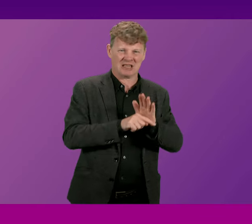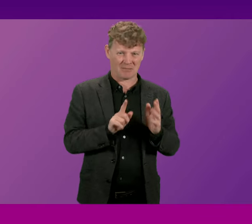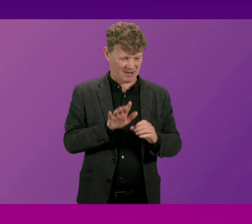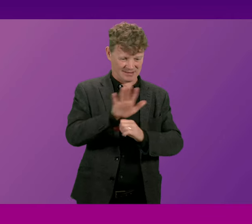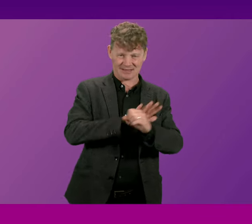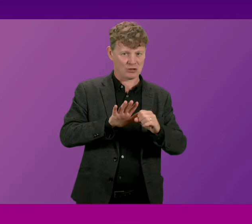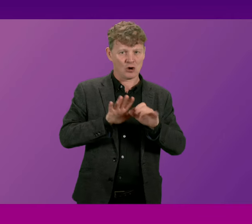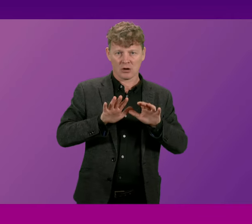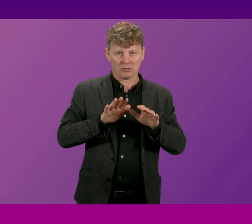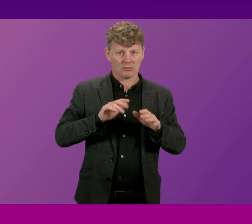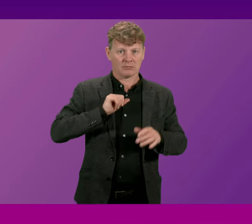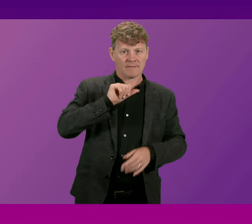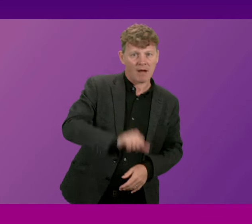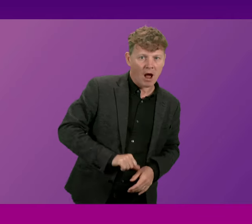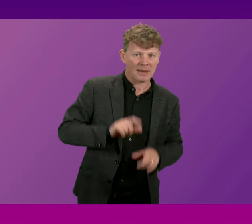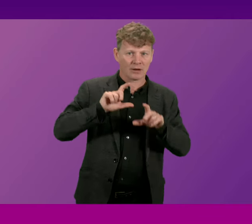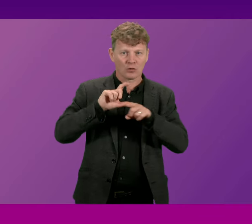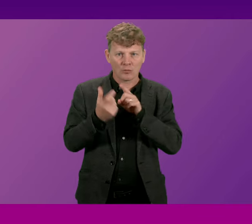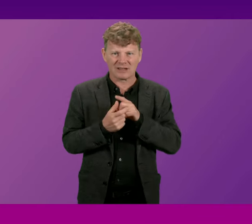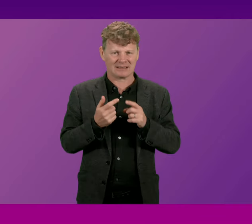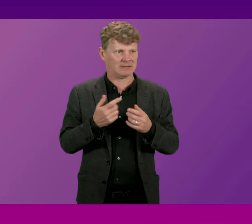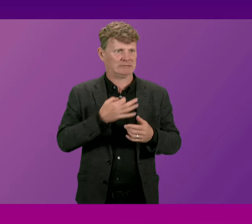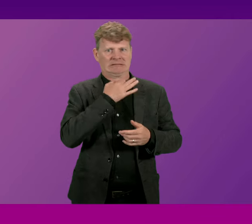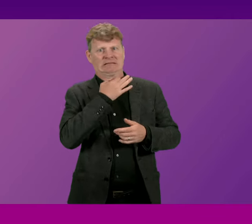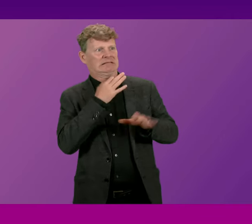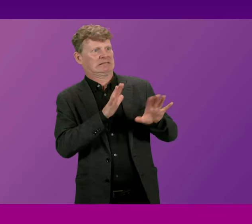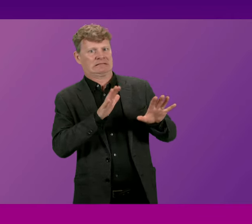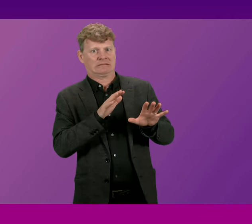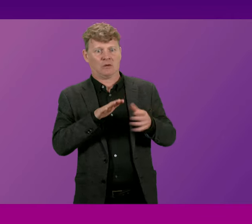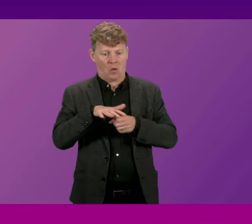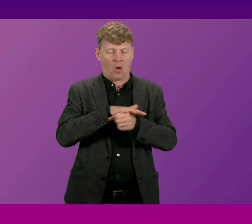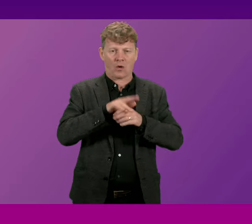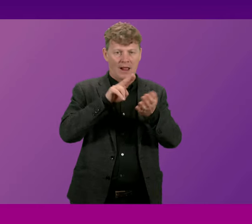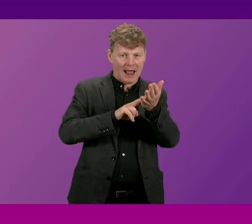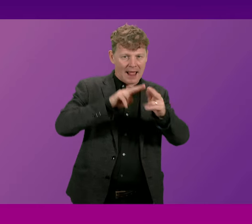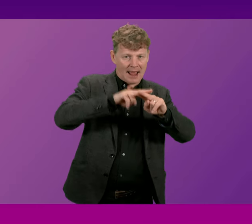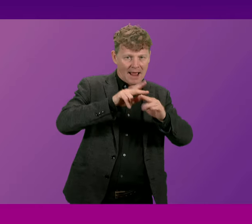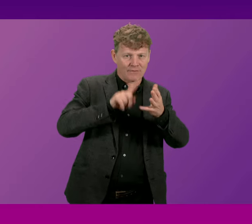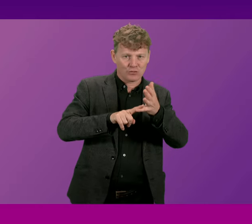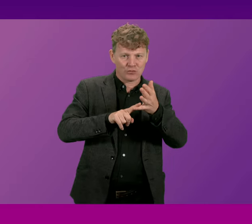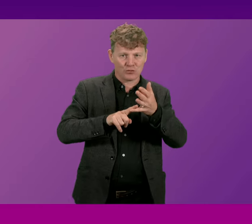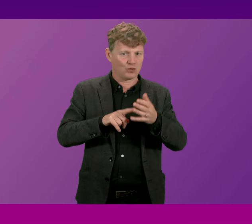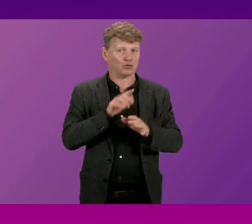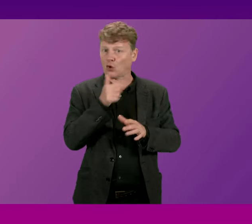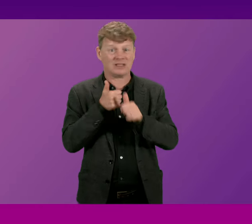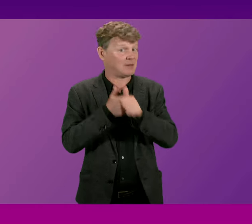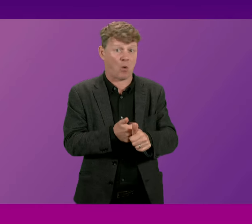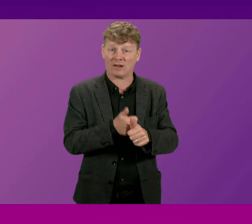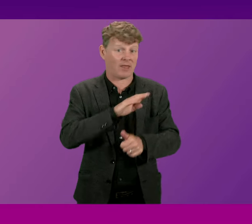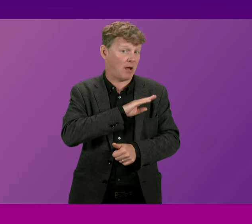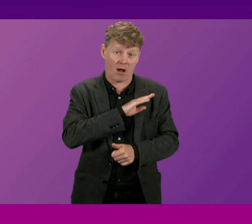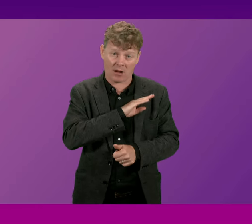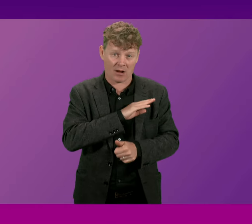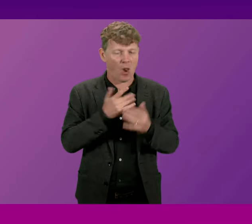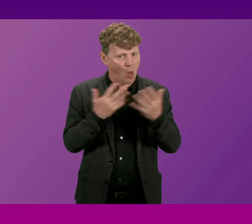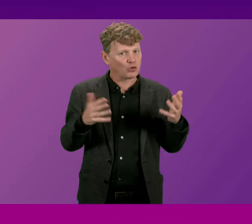rural and agricultural communities it's not supported by the local NFU and hundreds of people are concerned with